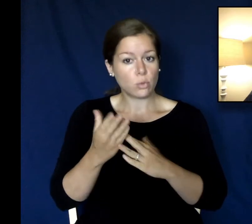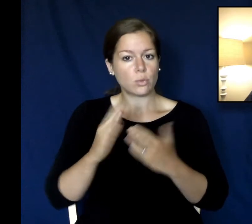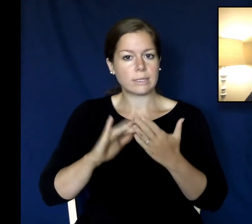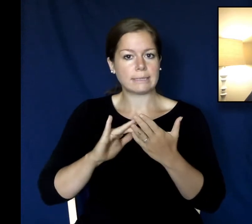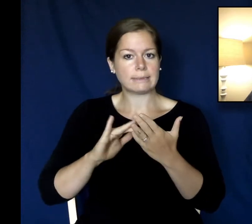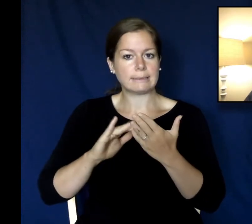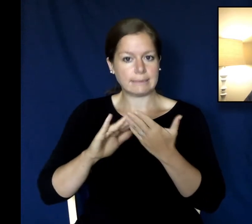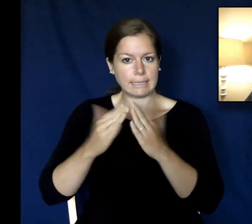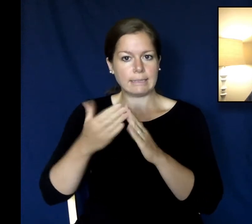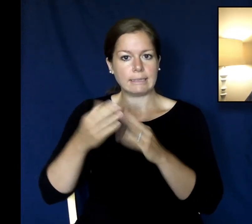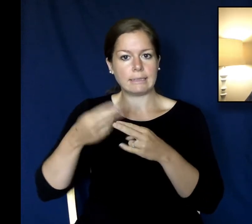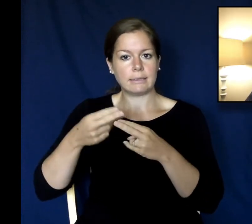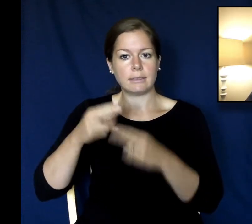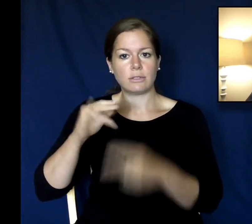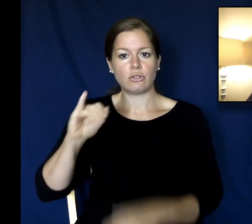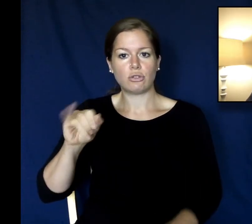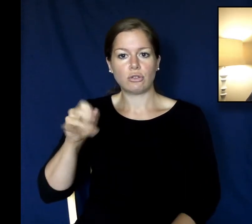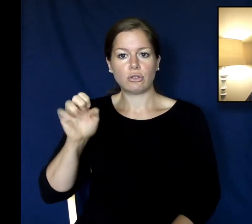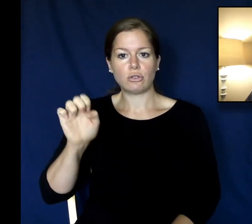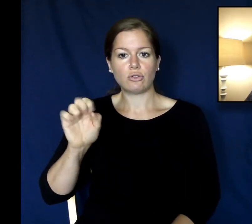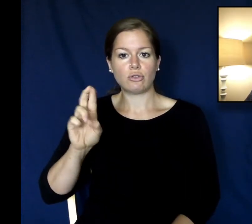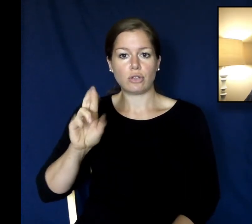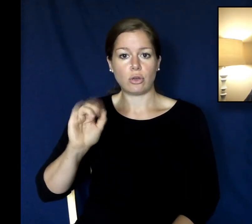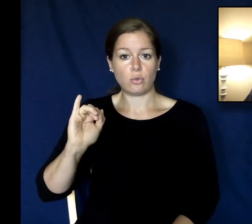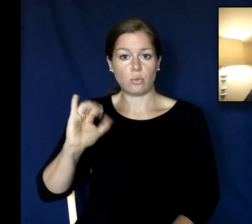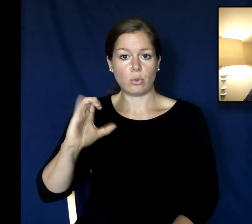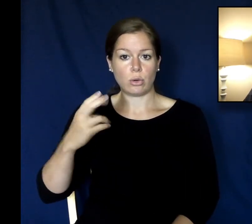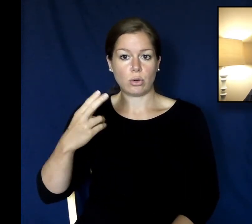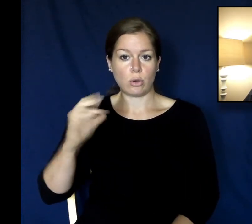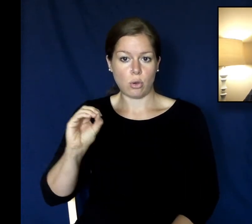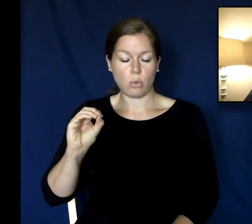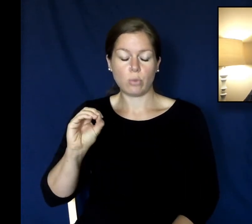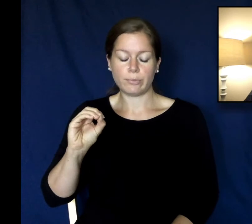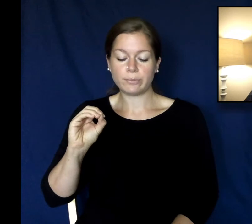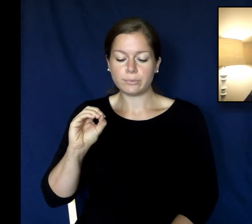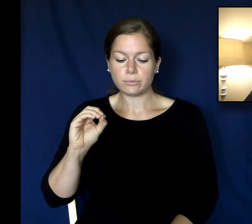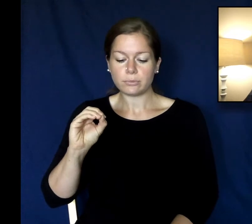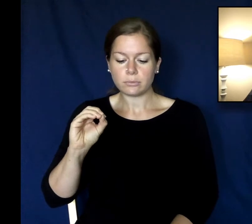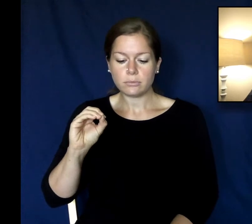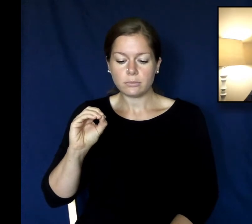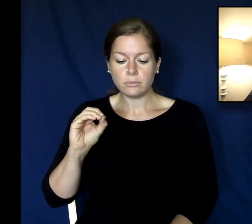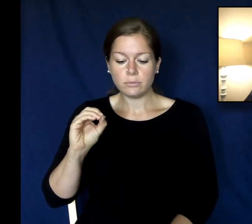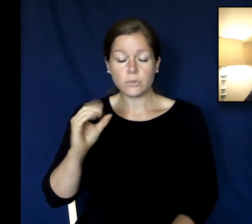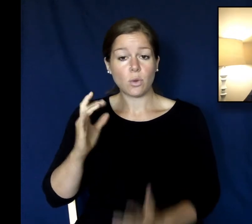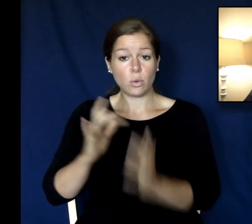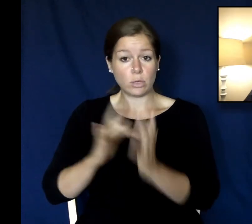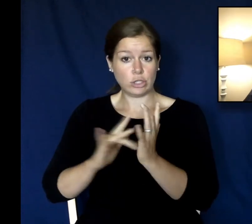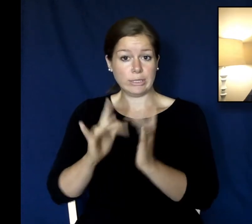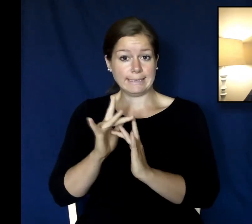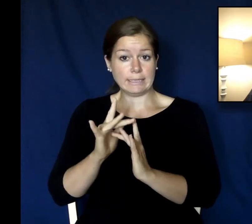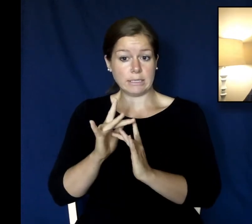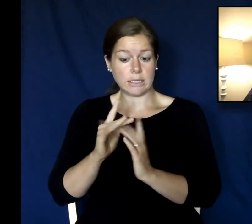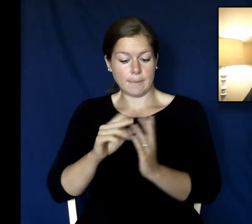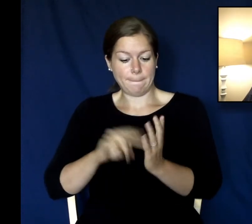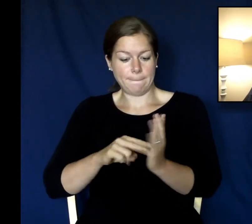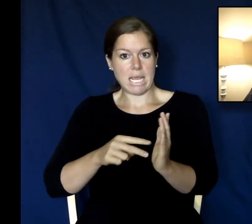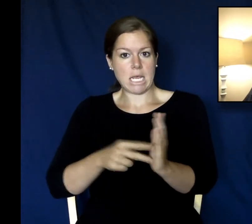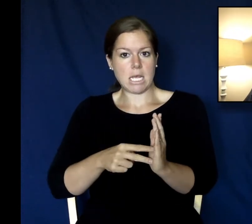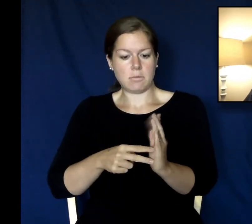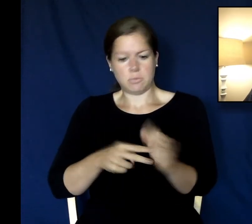so we have the sense of the very beginning that Jesus did not intend at least in his humanity to stay in